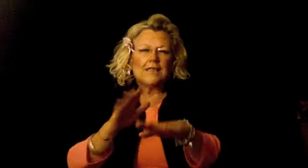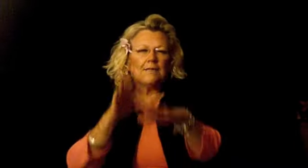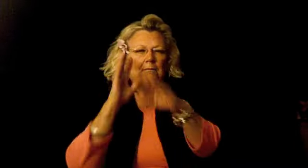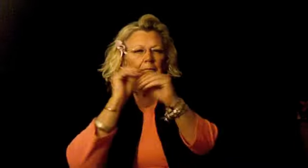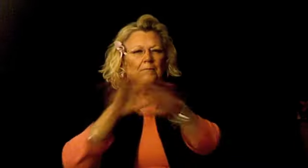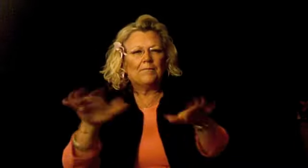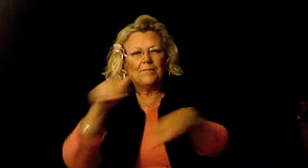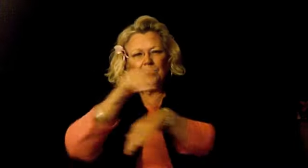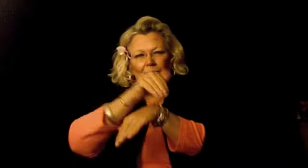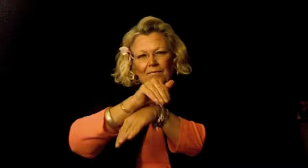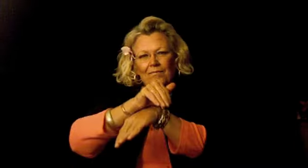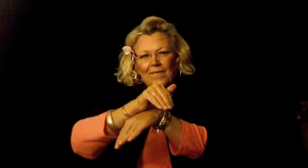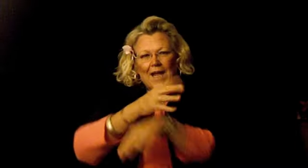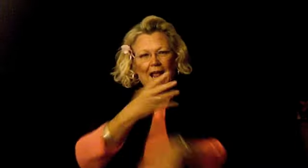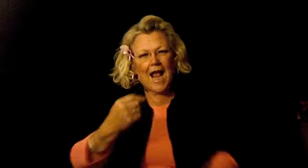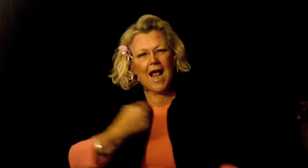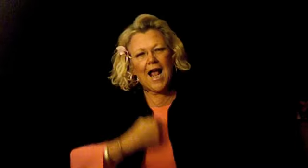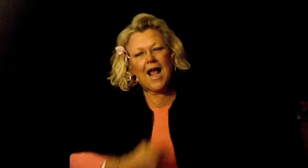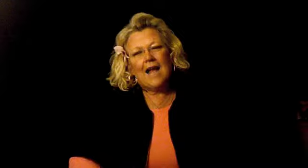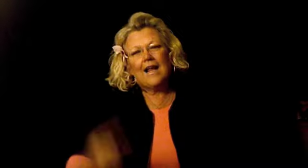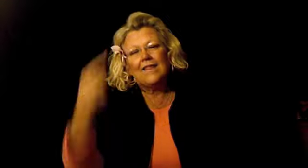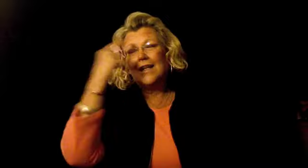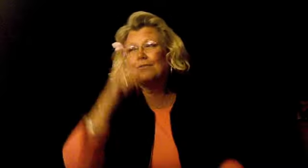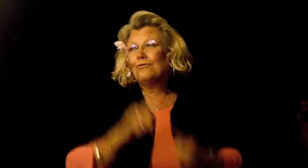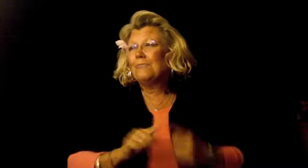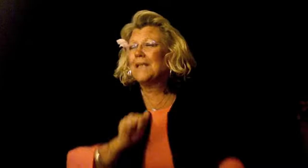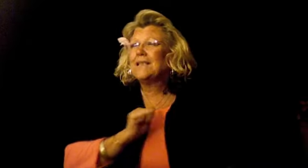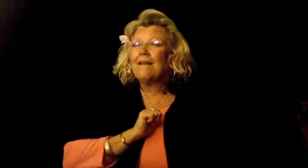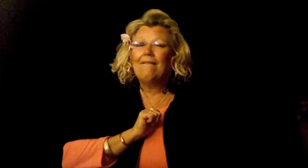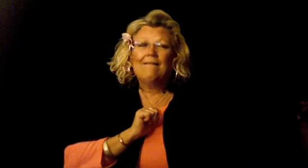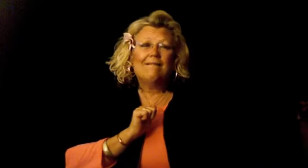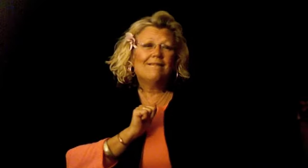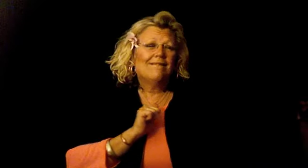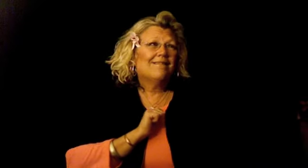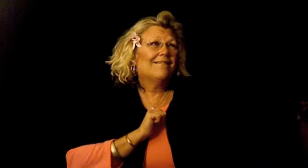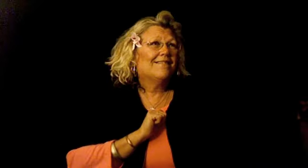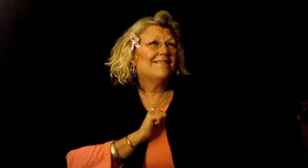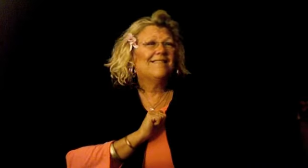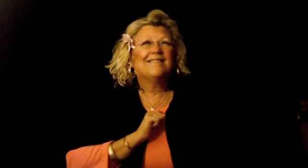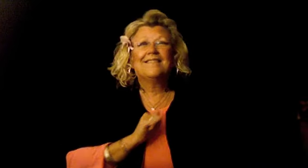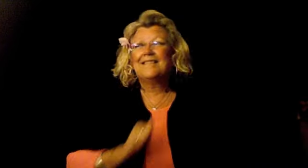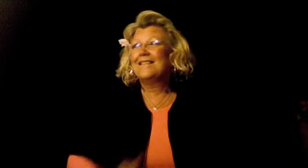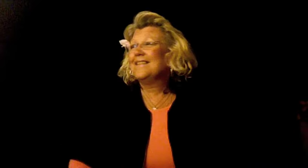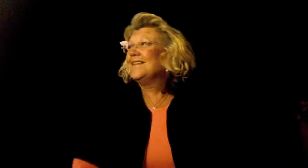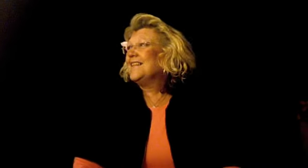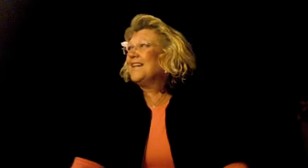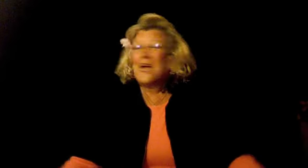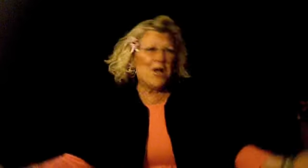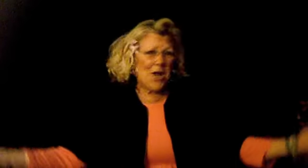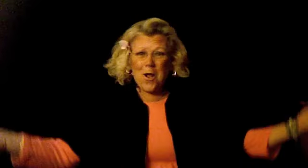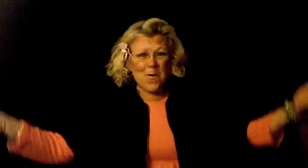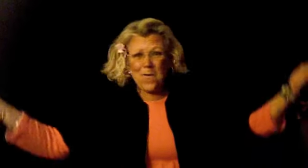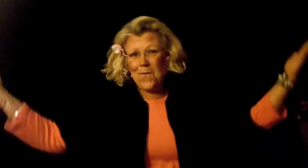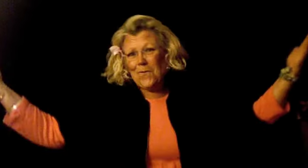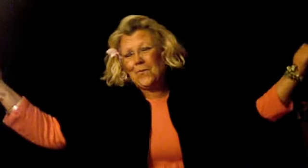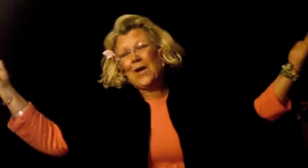night, and I think to myself, what a